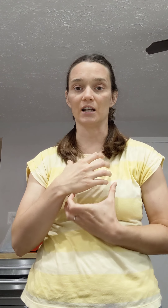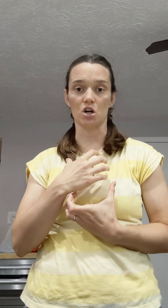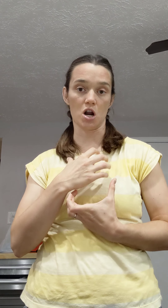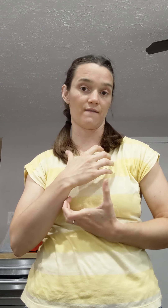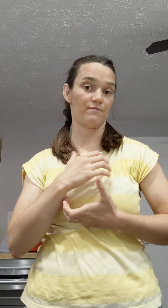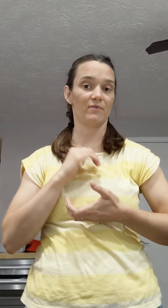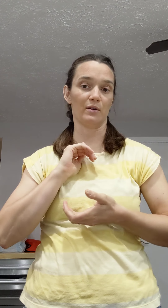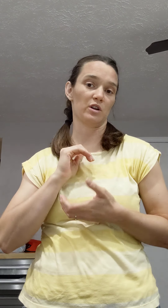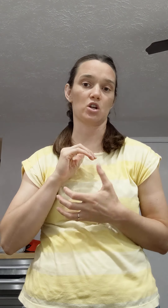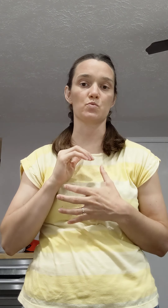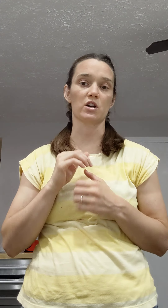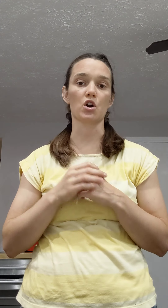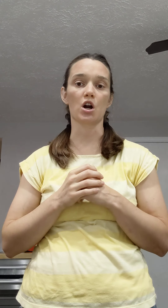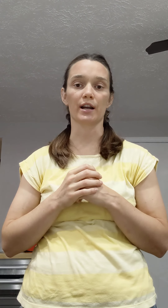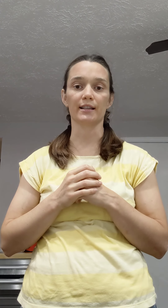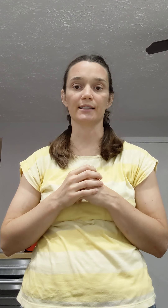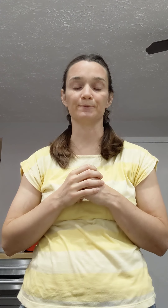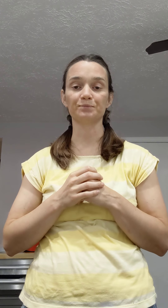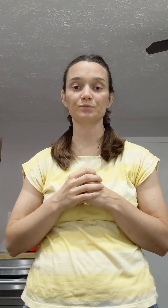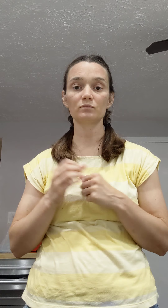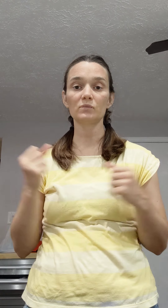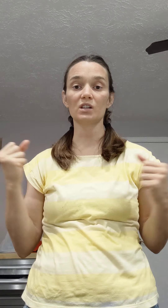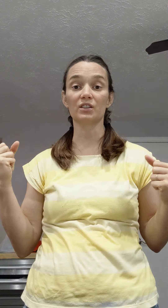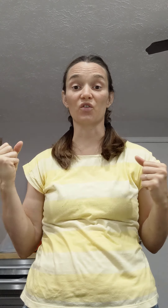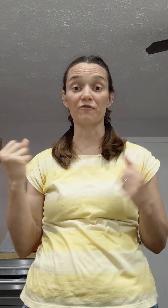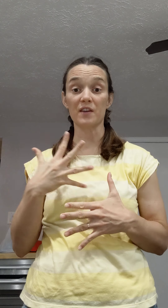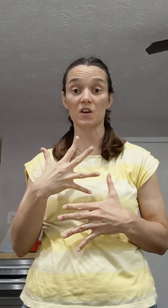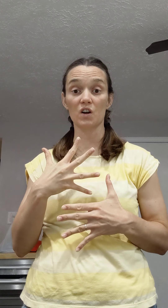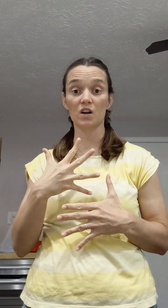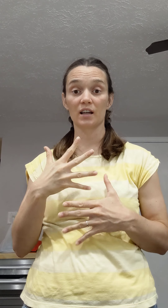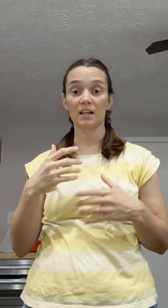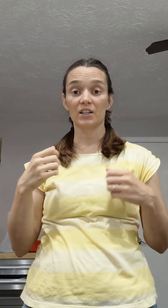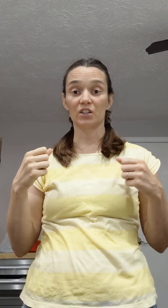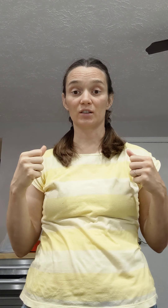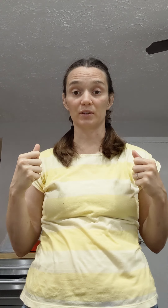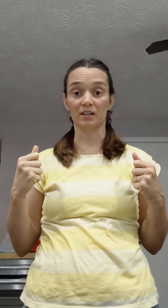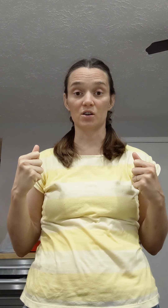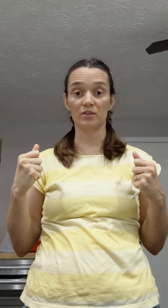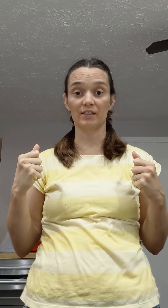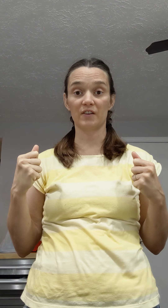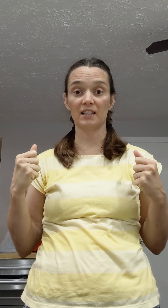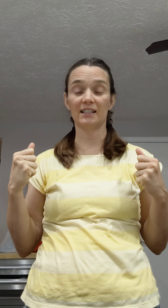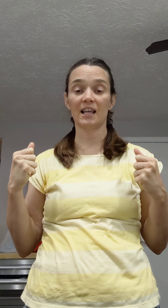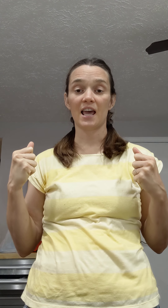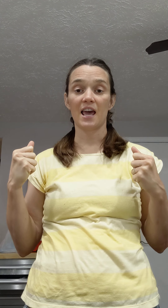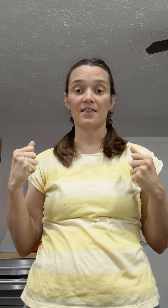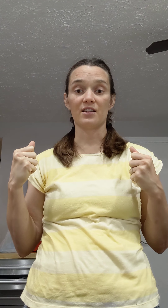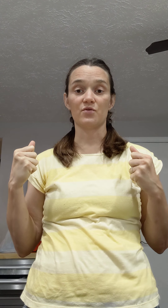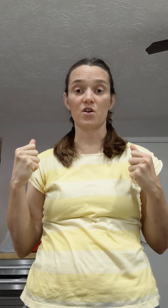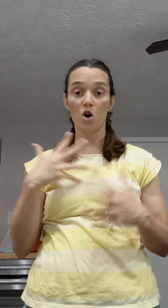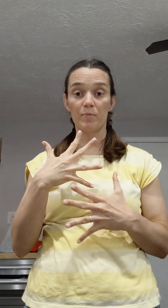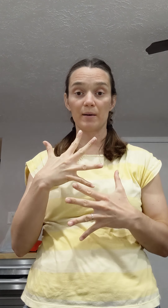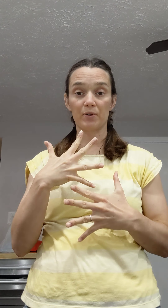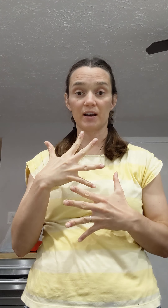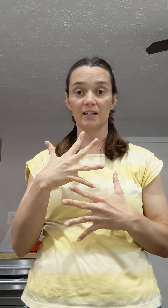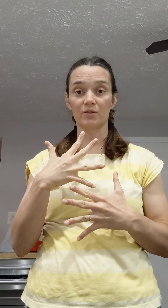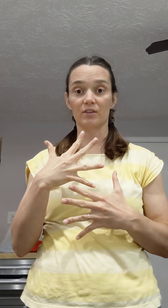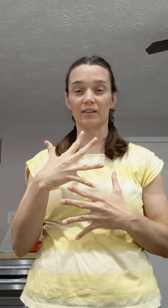center of like where your heart is. So fear starts with closed fists and then you open up your hands really